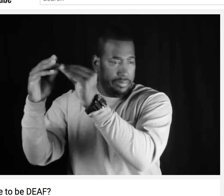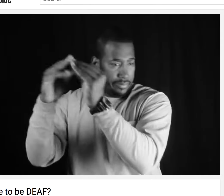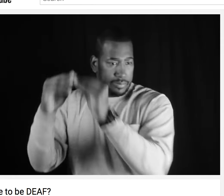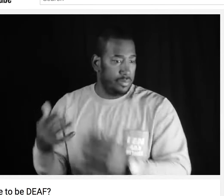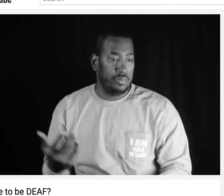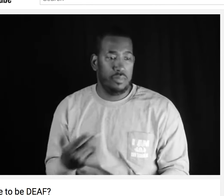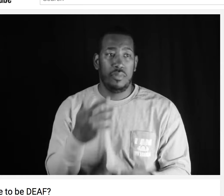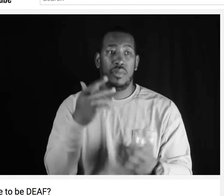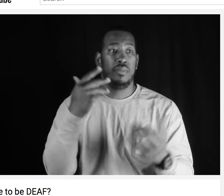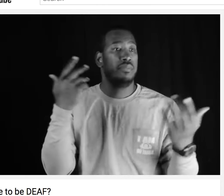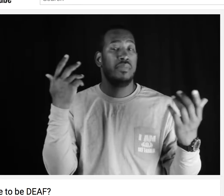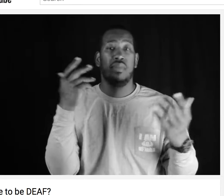grade.